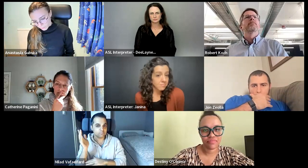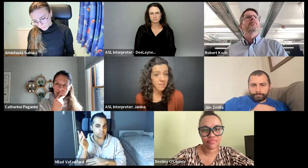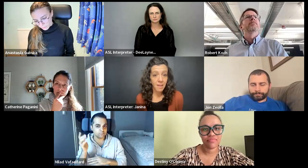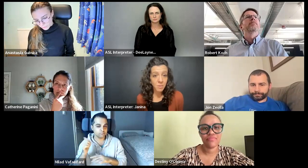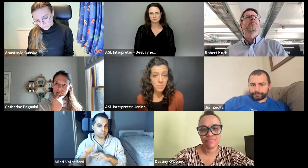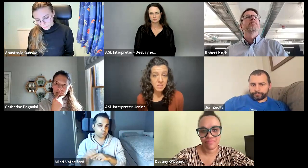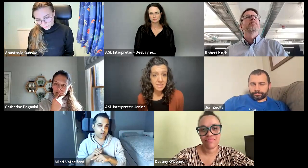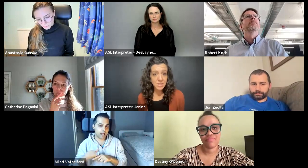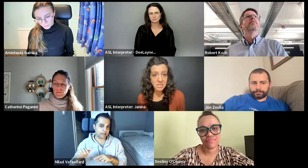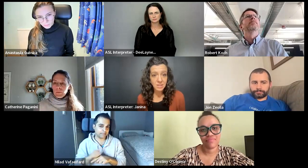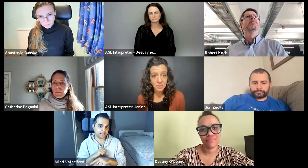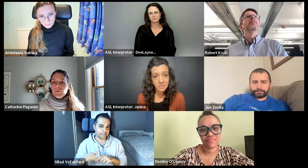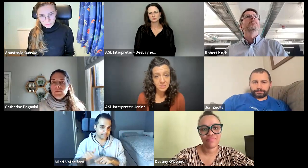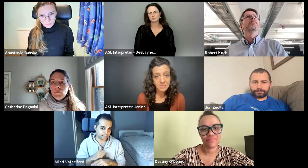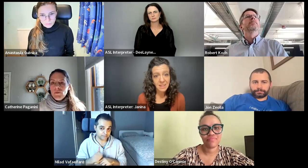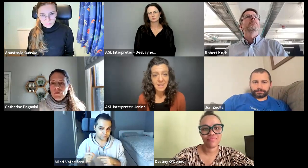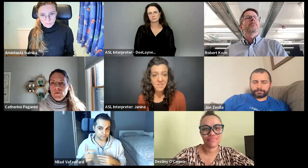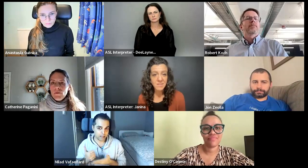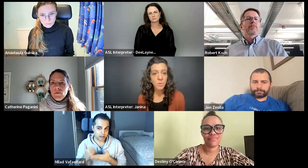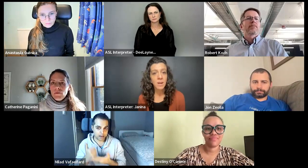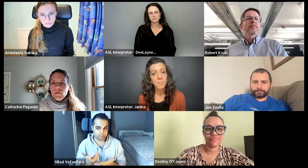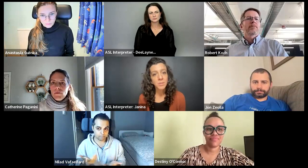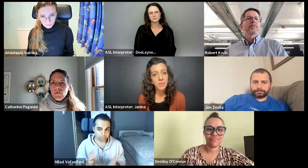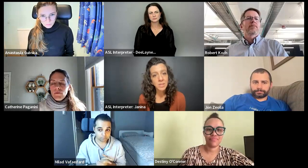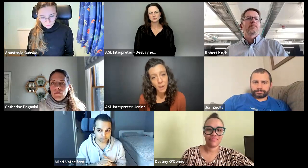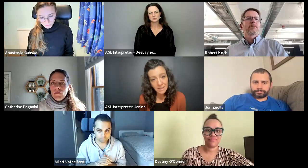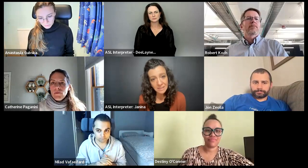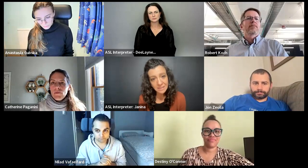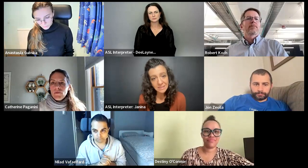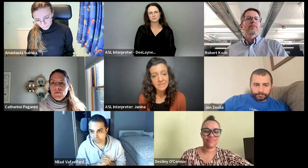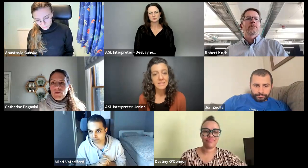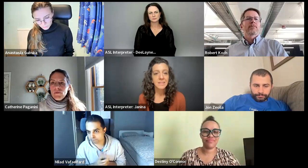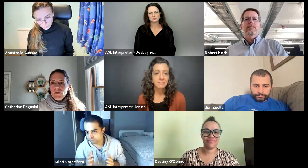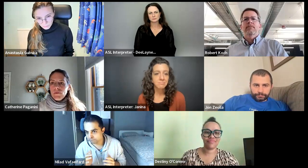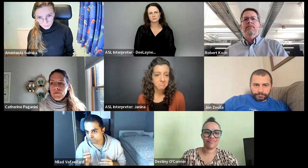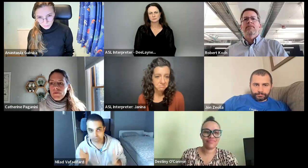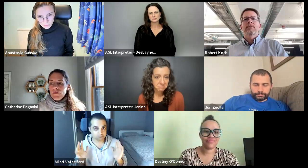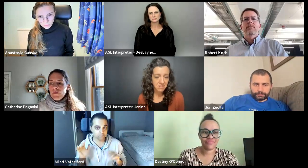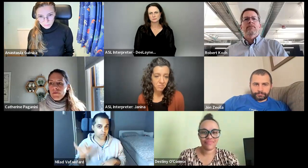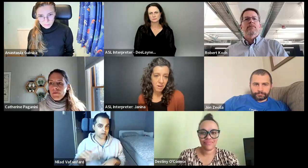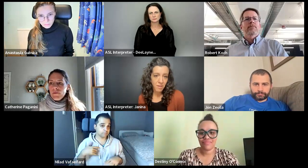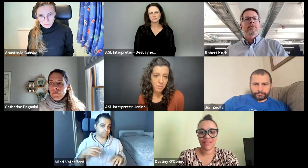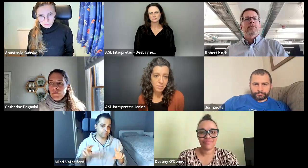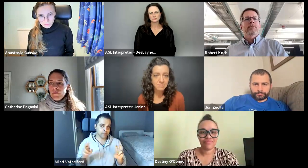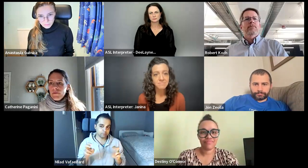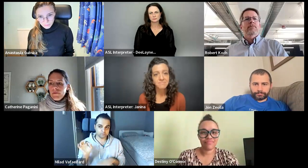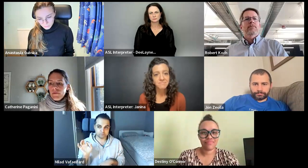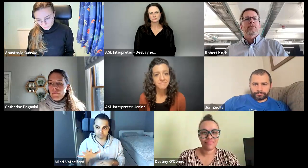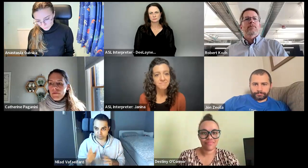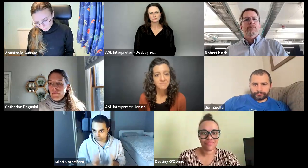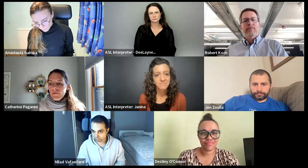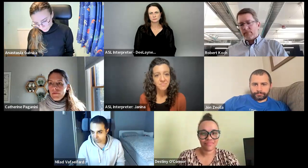everyone's presentation skills. And it gives everyone an opportunity to practice in front of others.